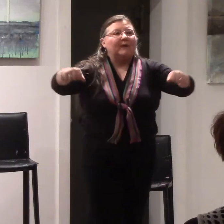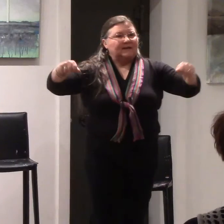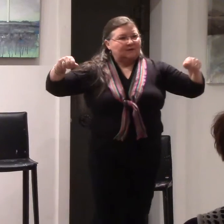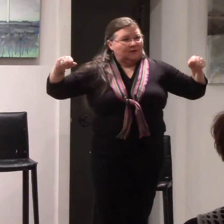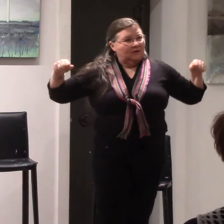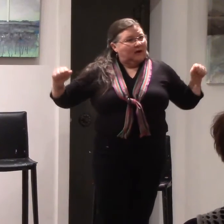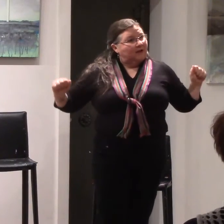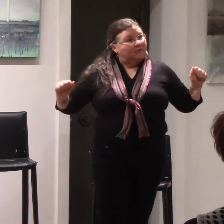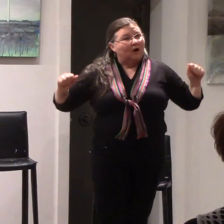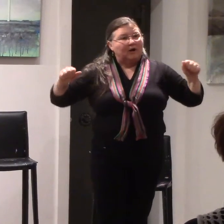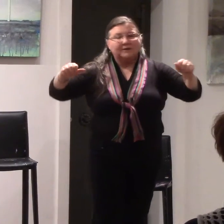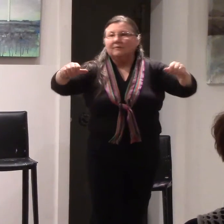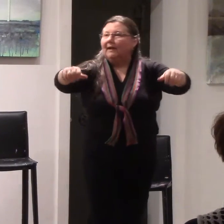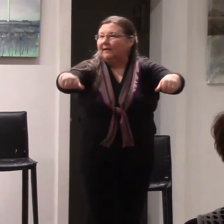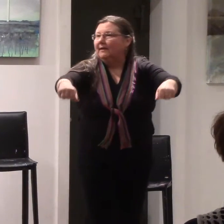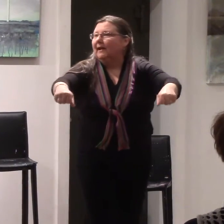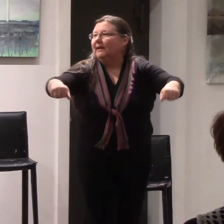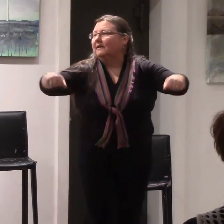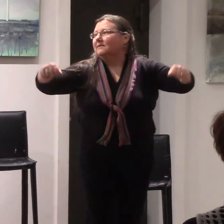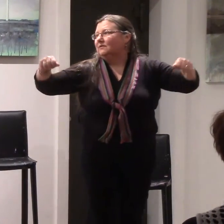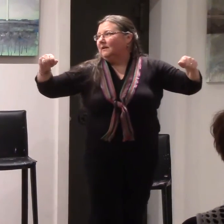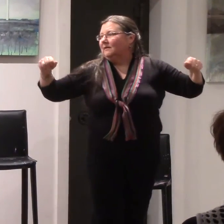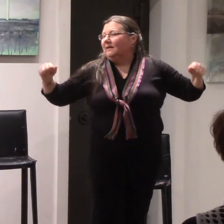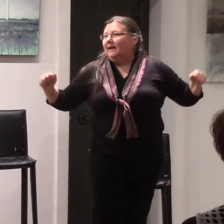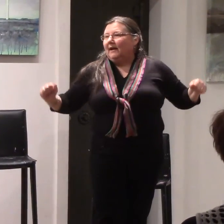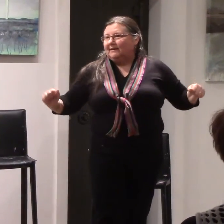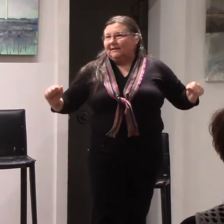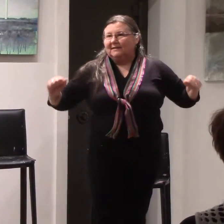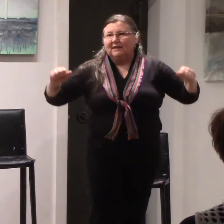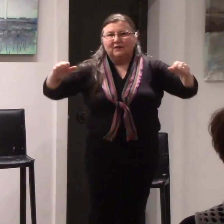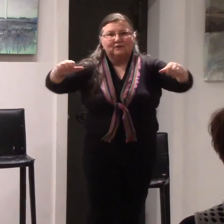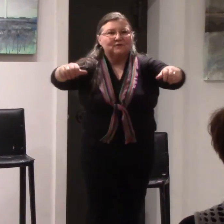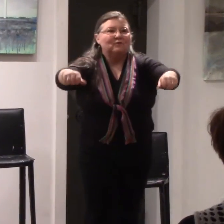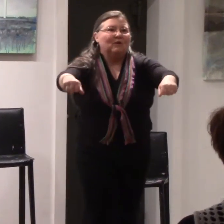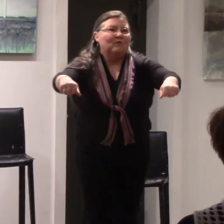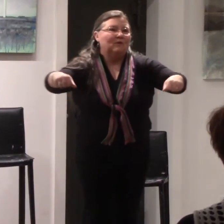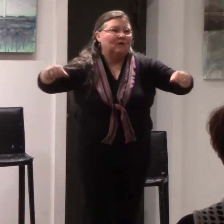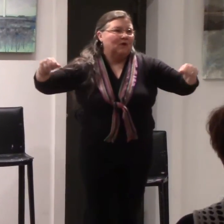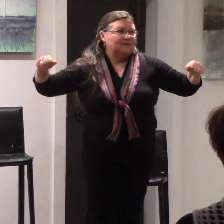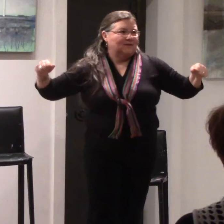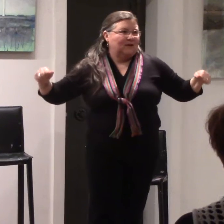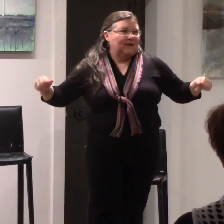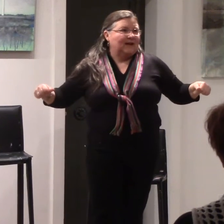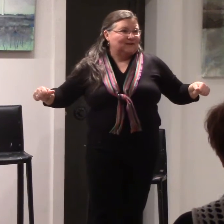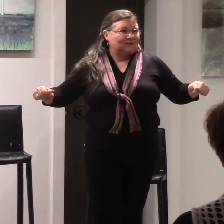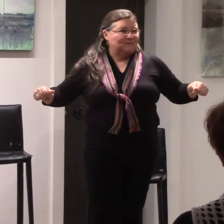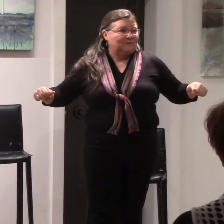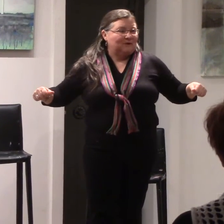master, I have not read any history. And he continues to roam across the great Ganges River.